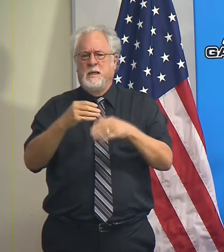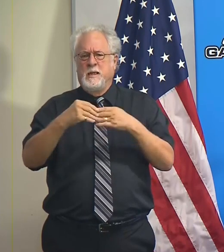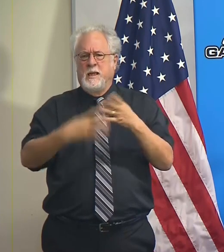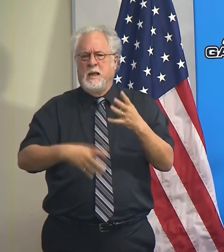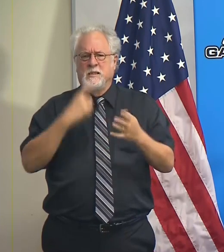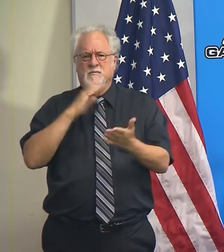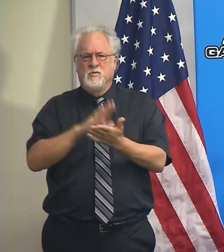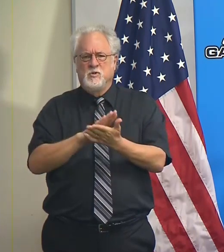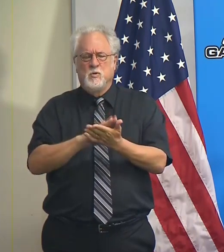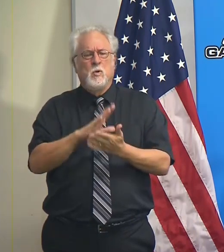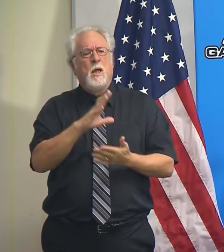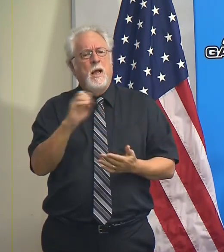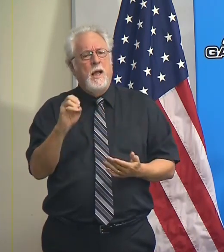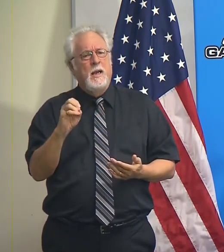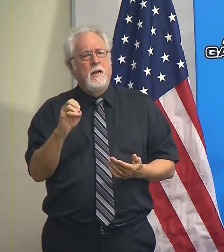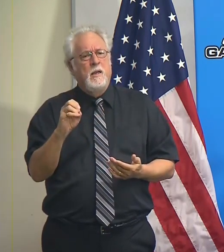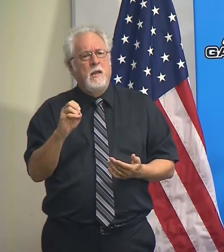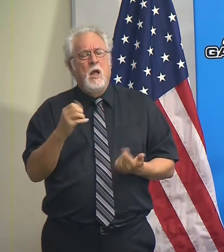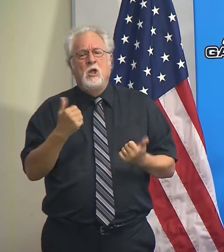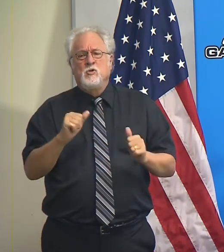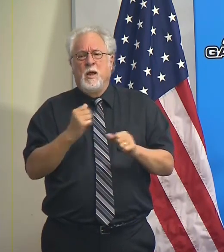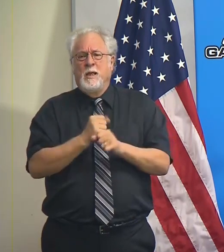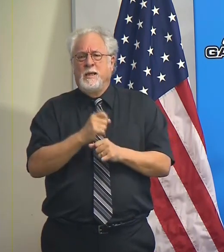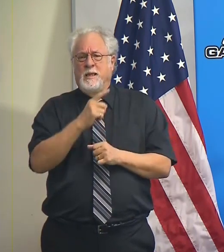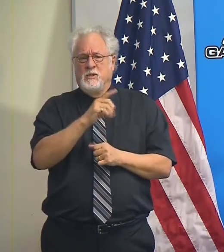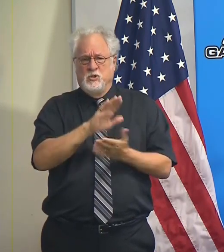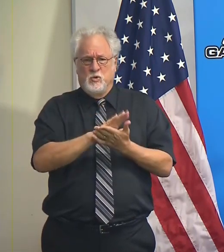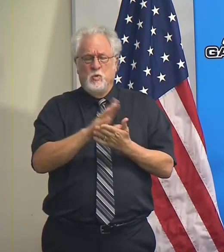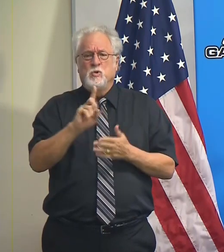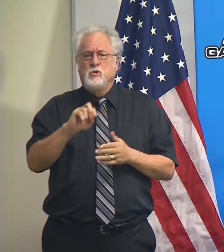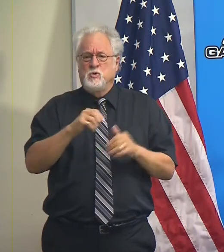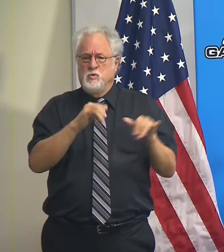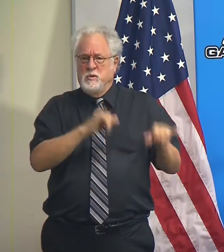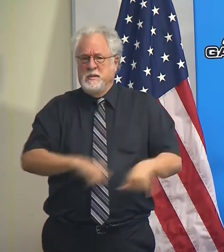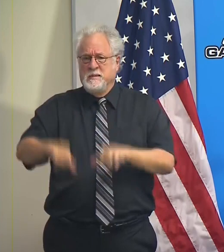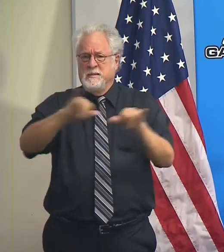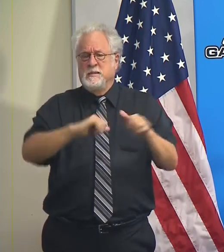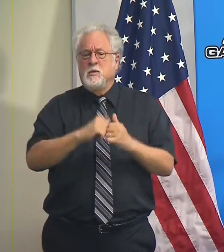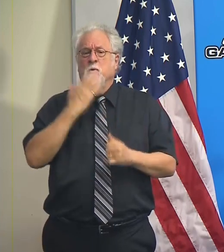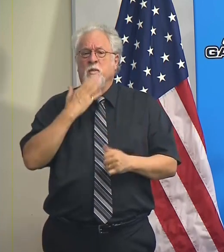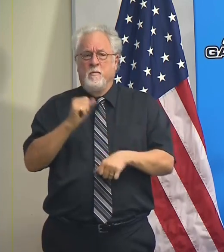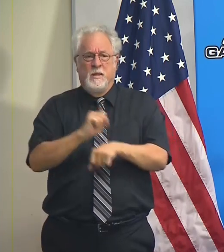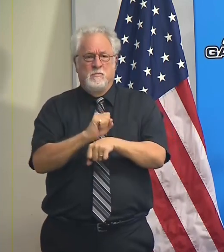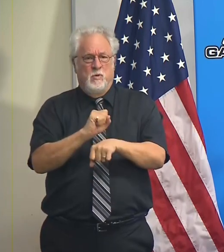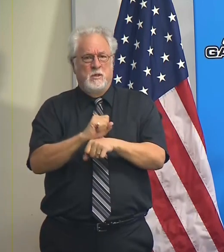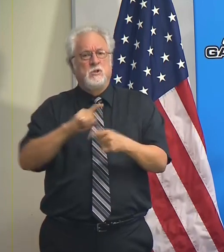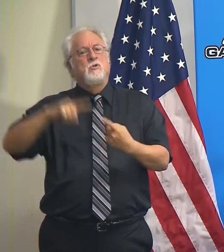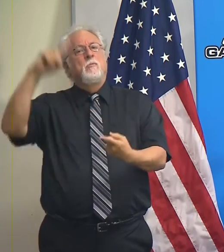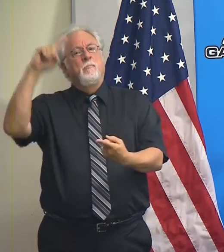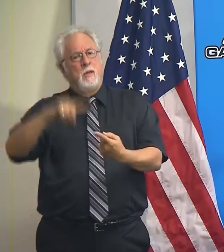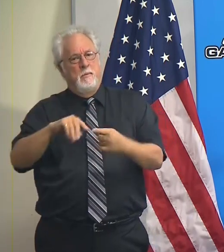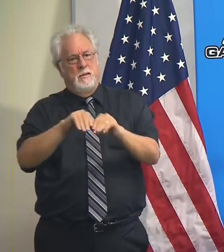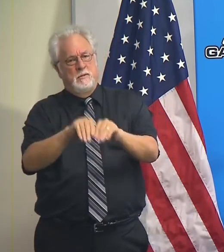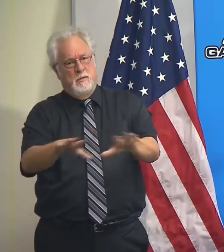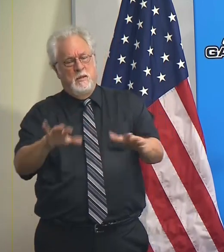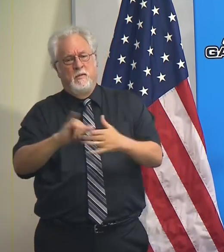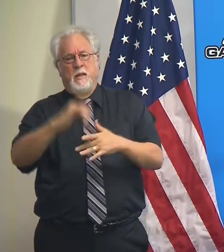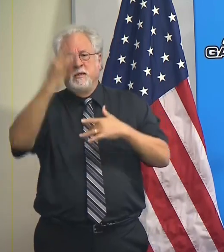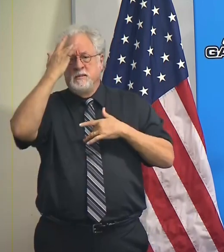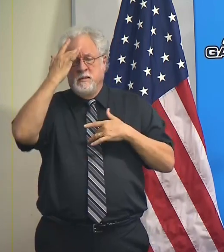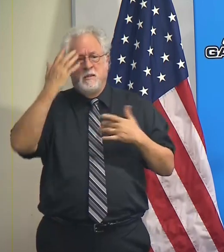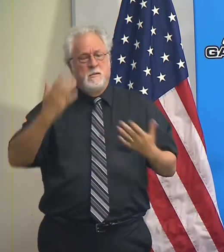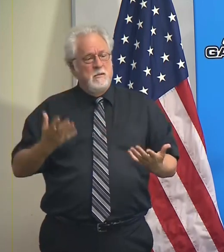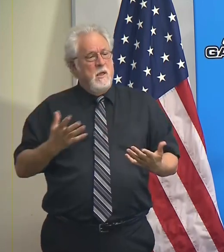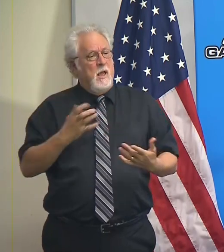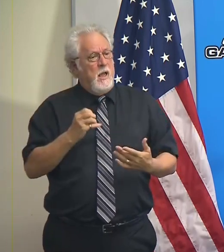and to try to get them to do things that were consistent with those best practices to minimize the transmission of the disease and so